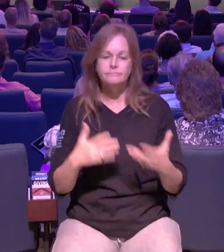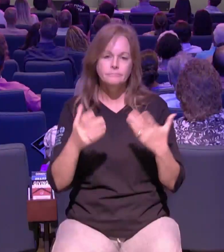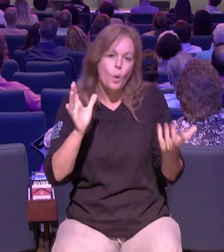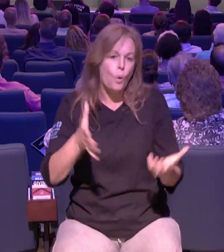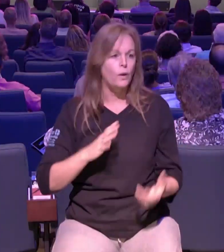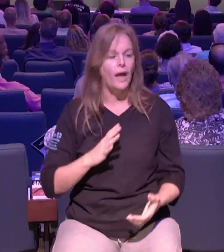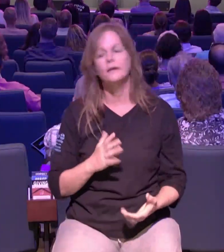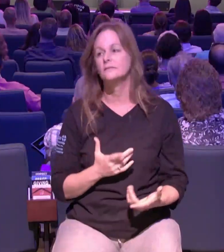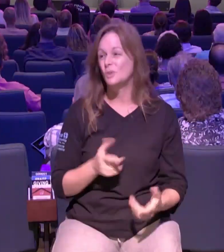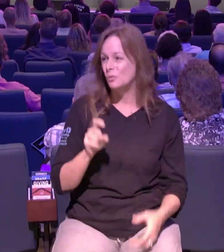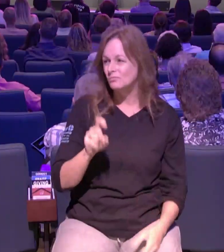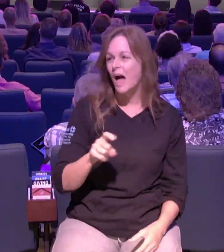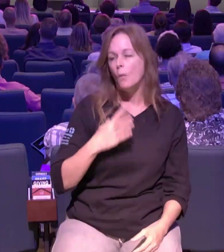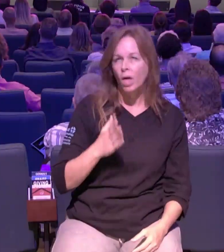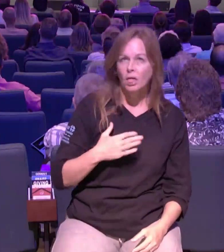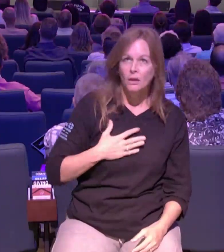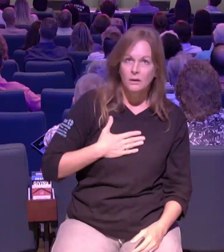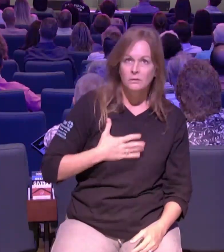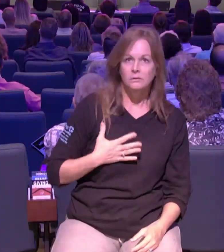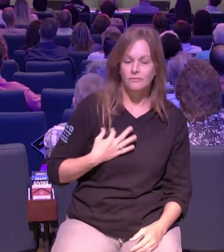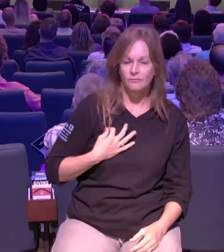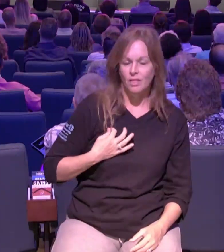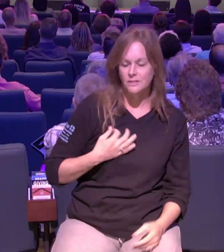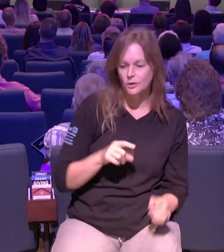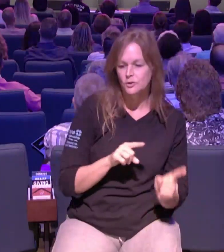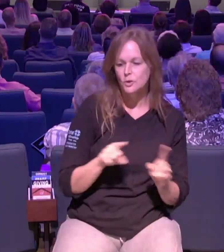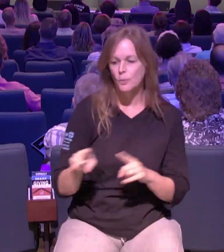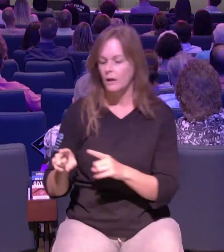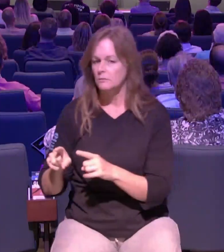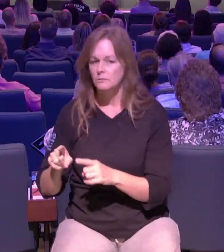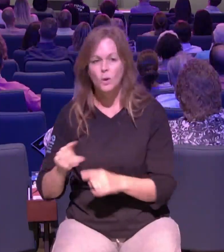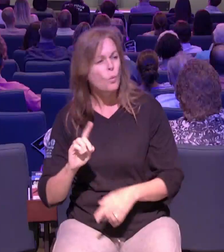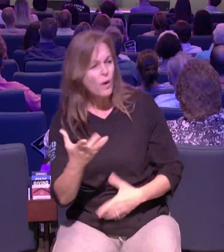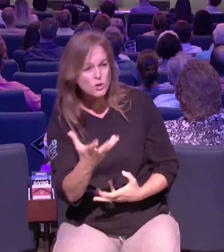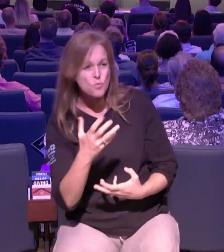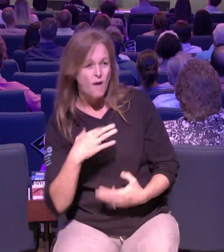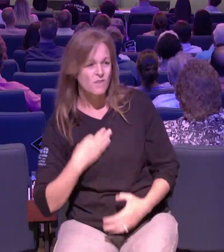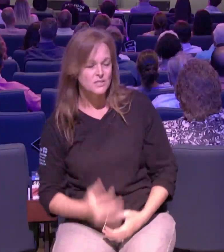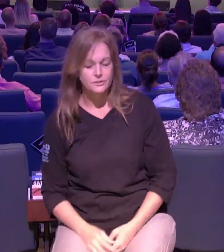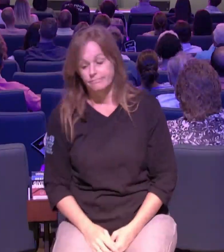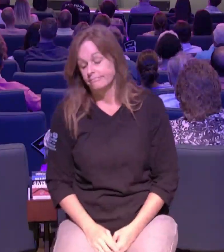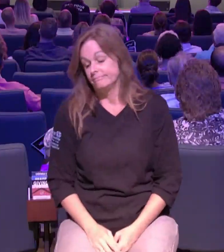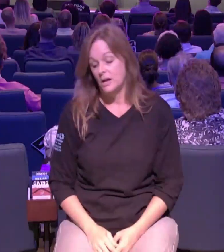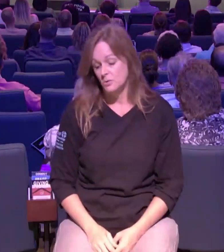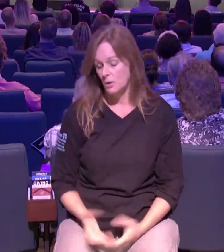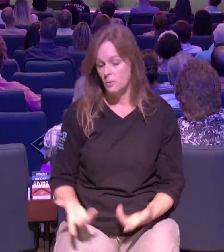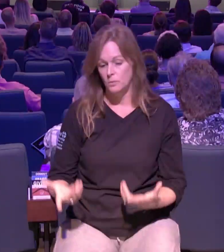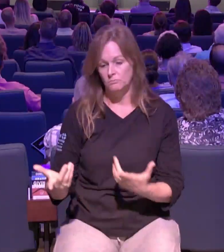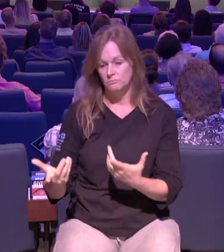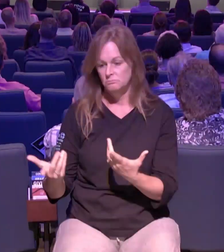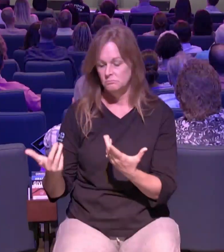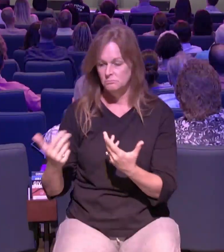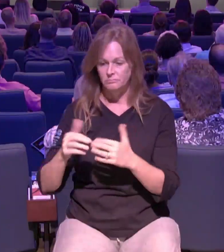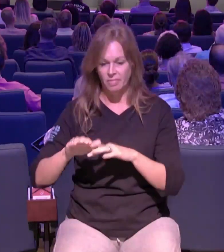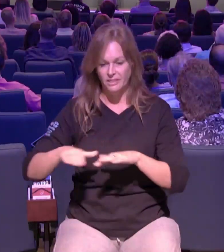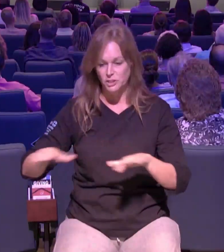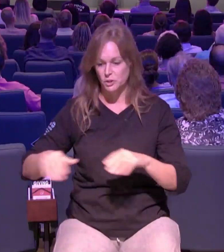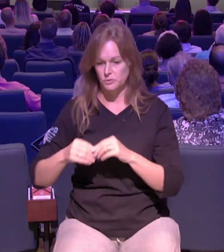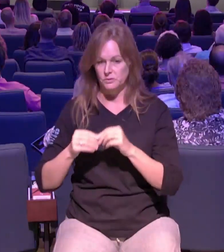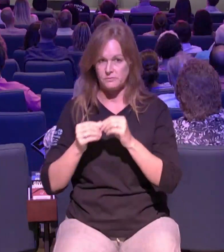i don't have anything to give so she just came and set up and cleaned up and tore down that's all she did one day god told her to buy a minivan and